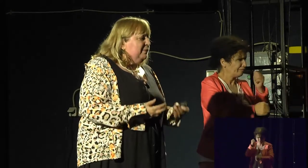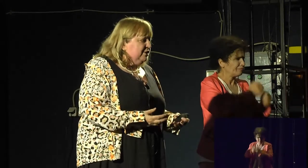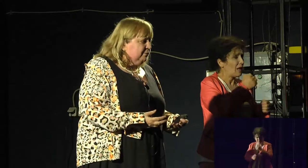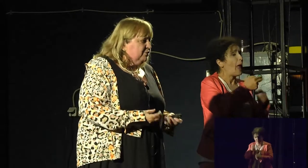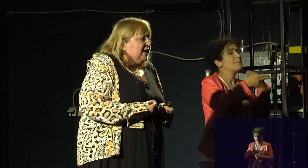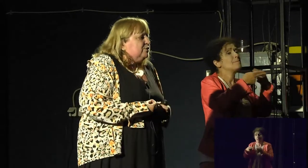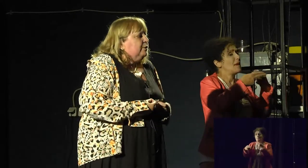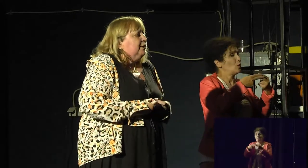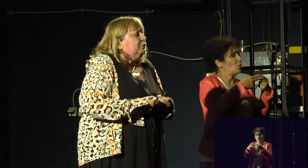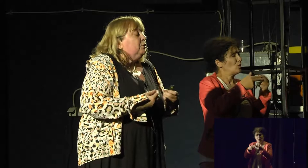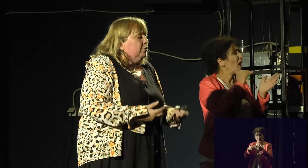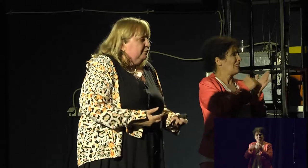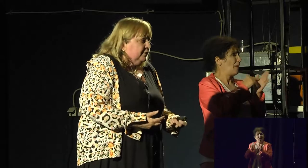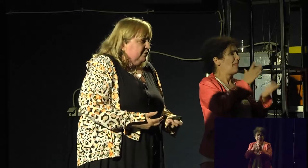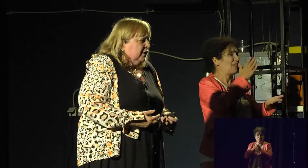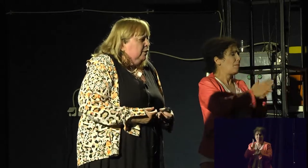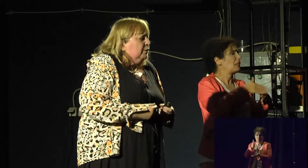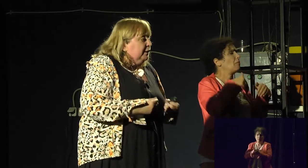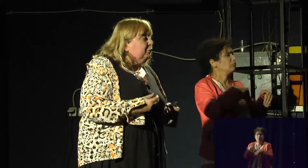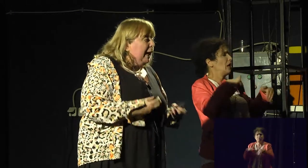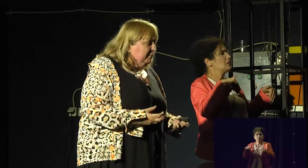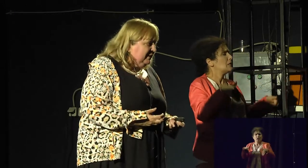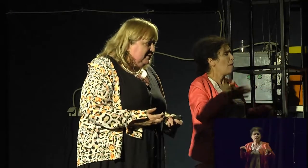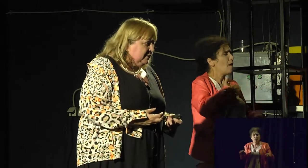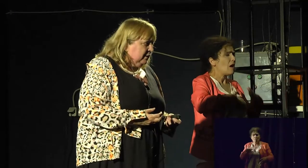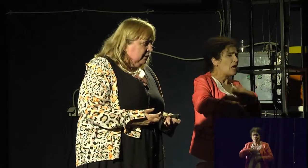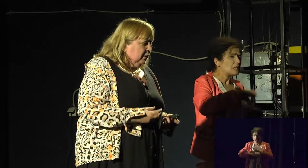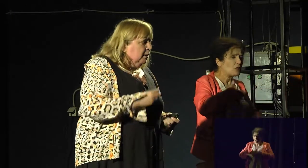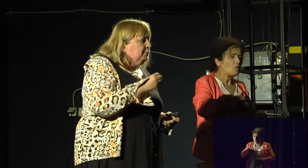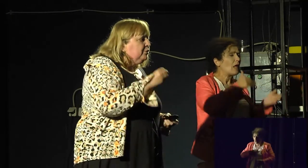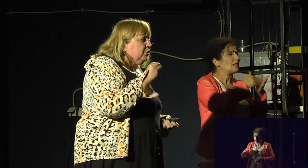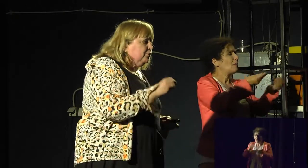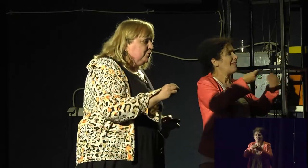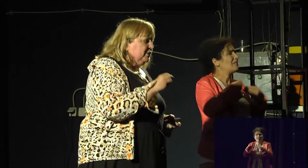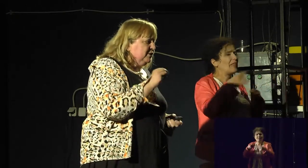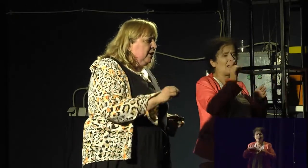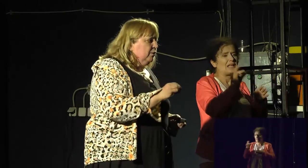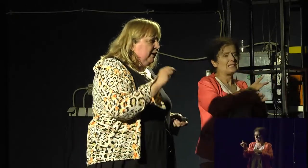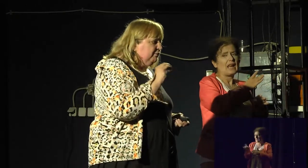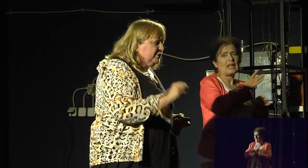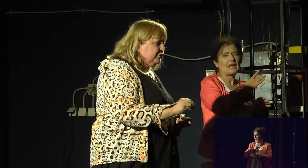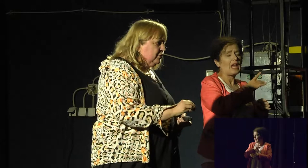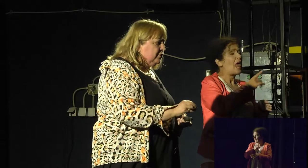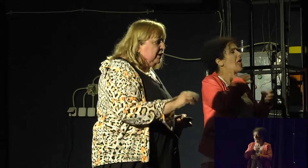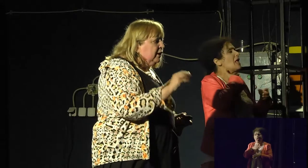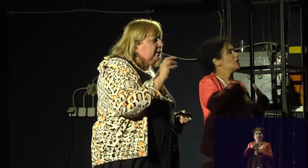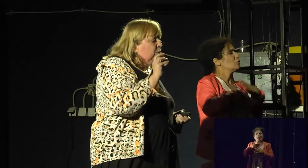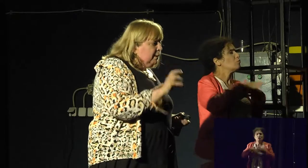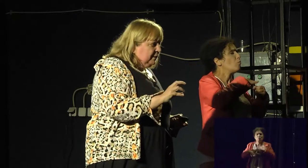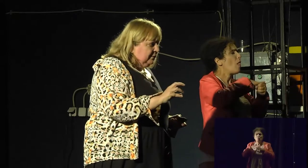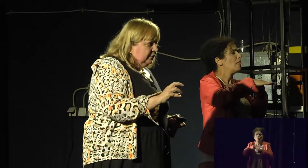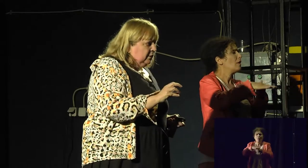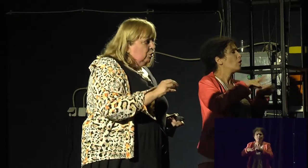Sex should be pleasurable. Sex will give you confidence, will give you happiness. But it also is now we have research